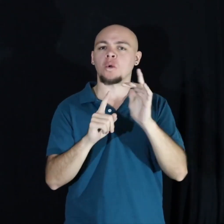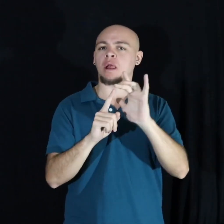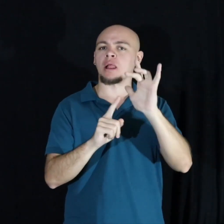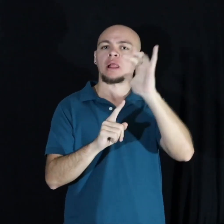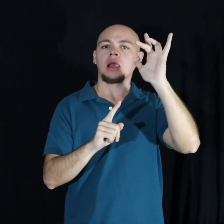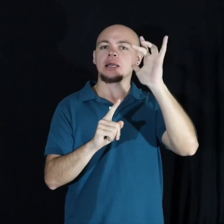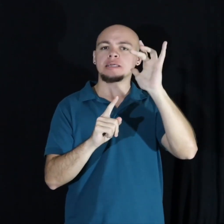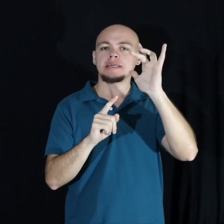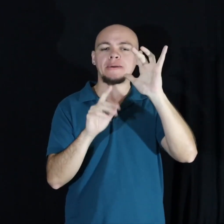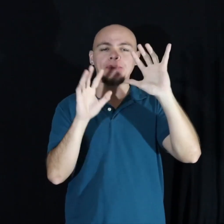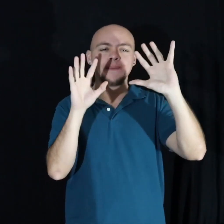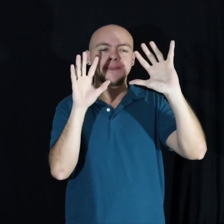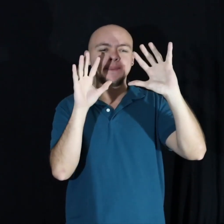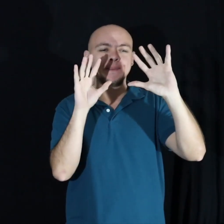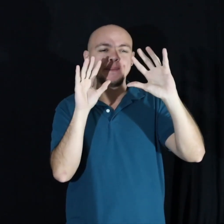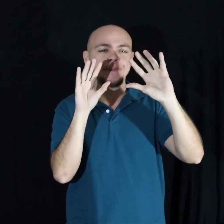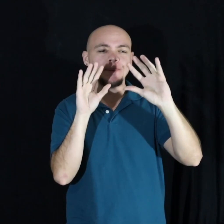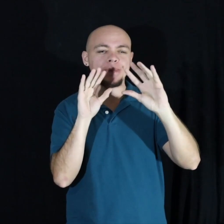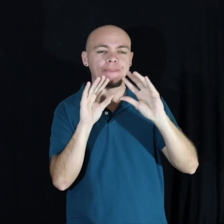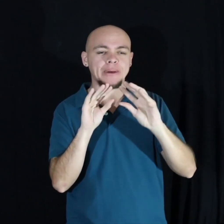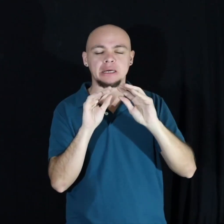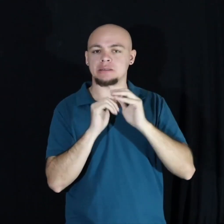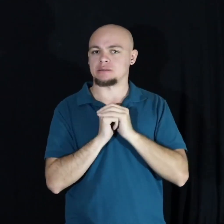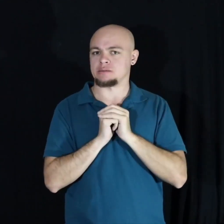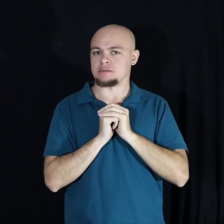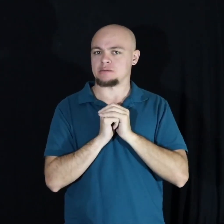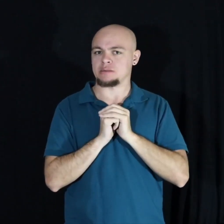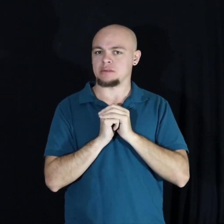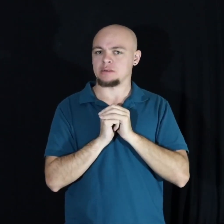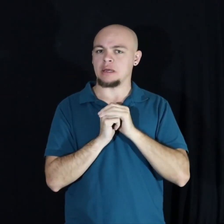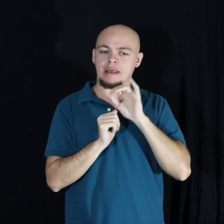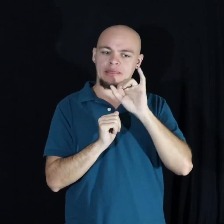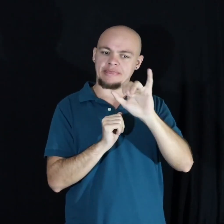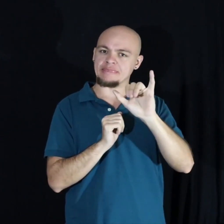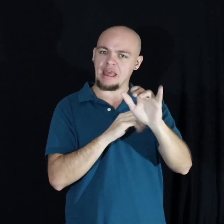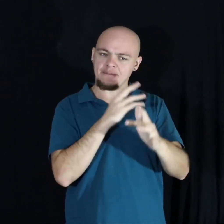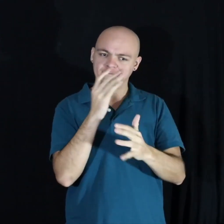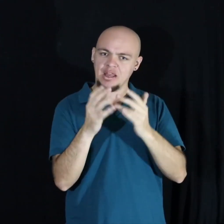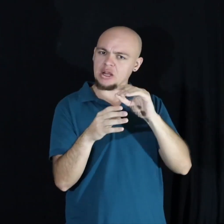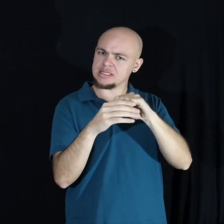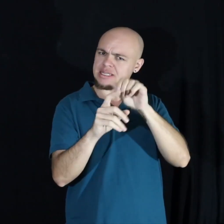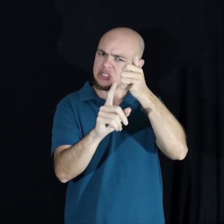running low? How do you fuel the fire within?